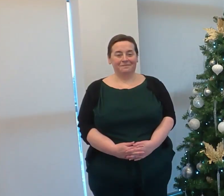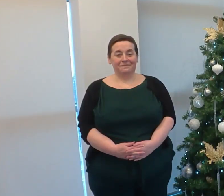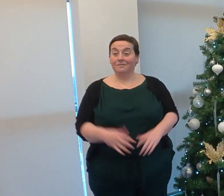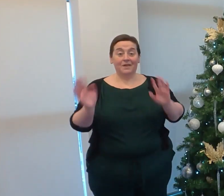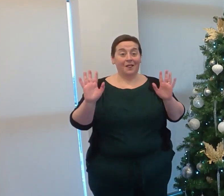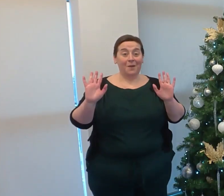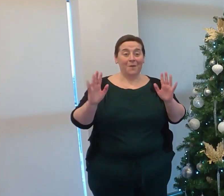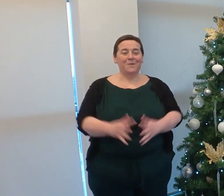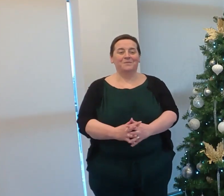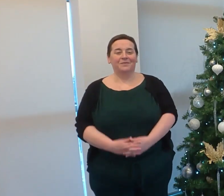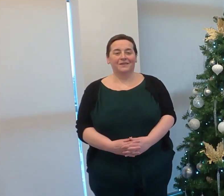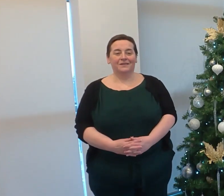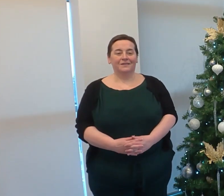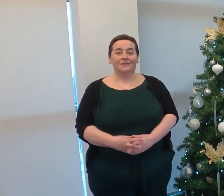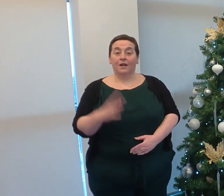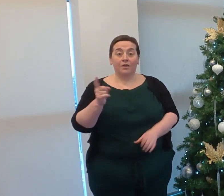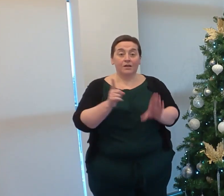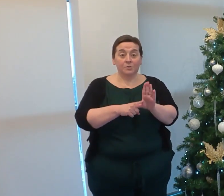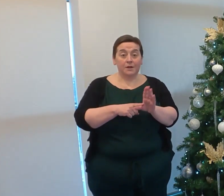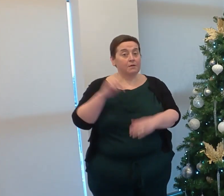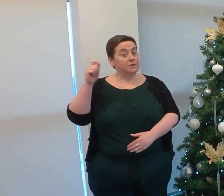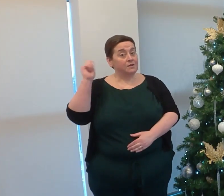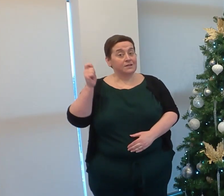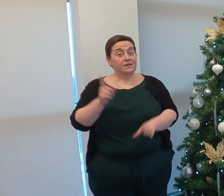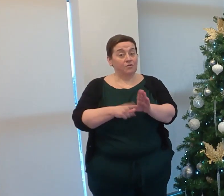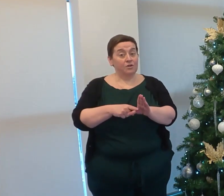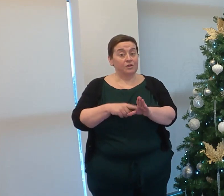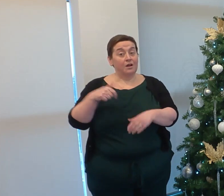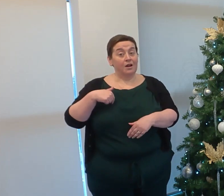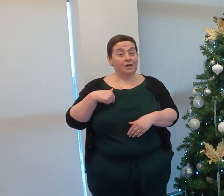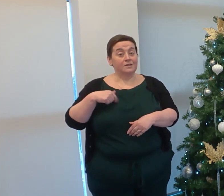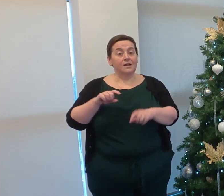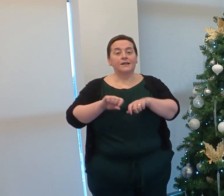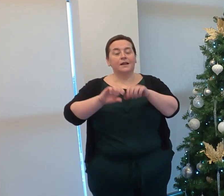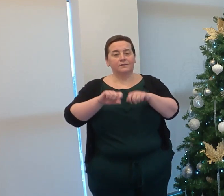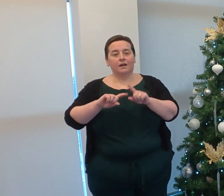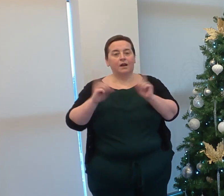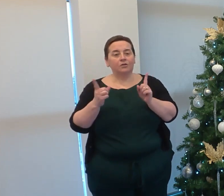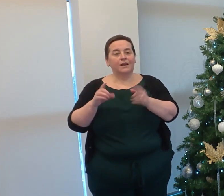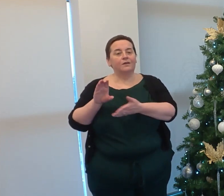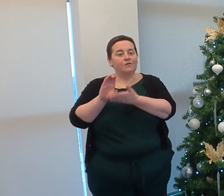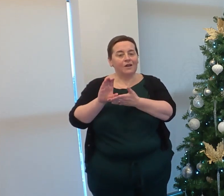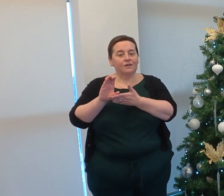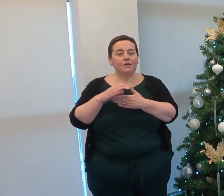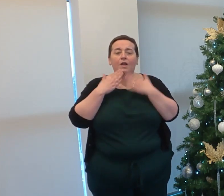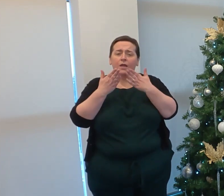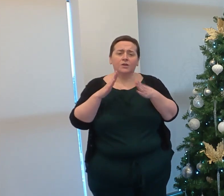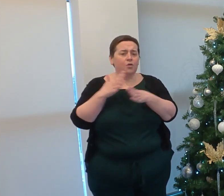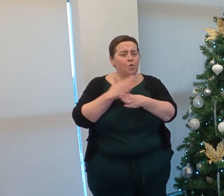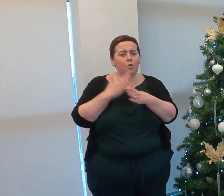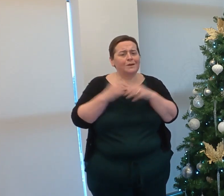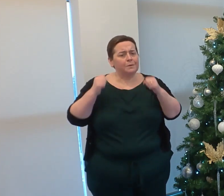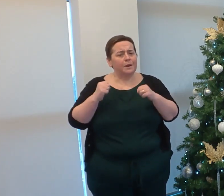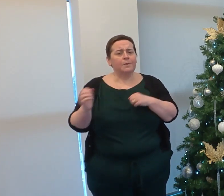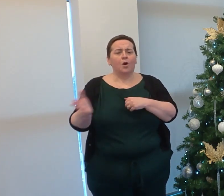Hello everybody, 2021 has been a successful year for us in alternative funding thanks to the hard work